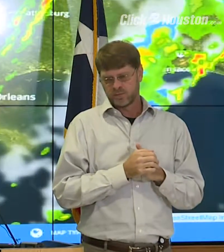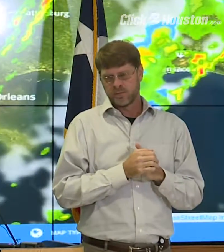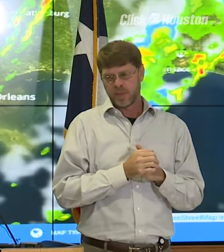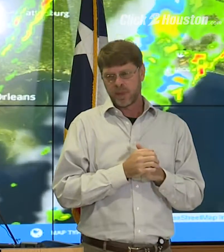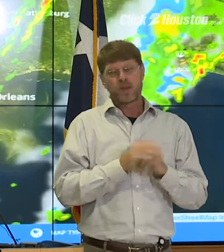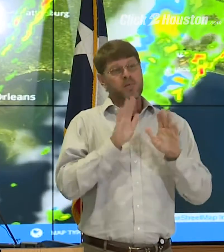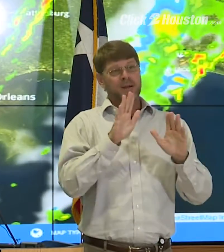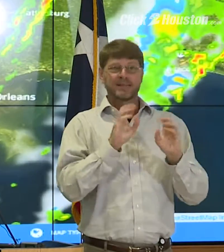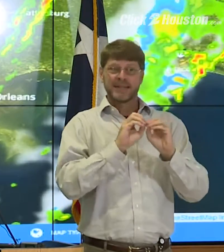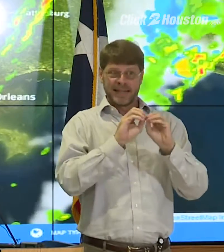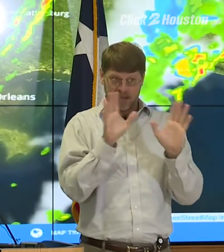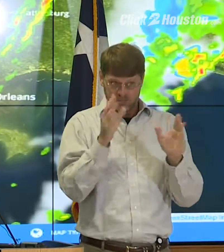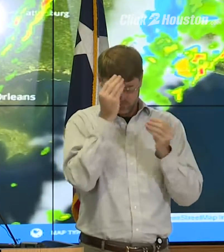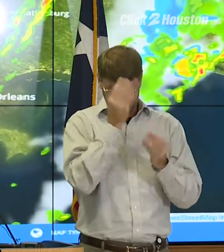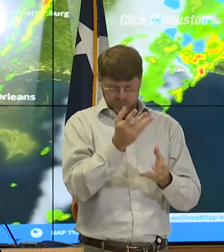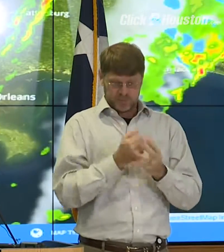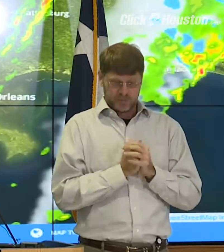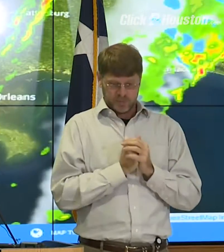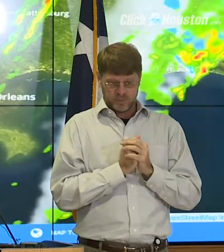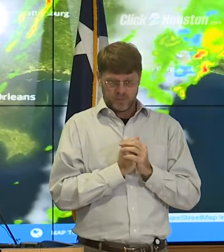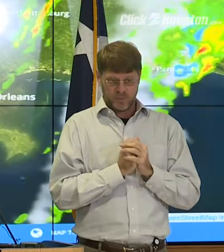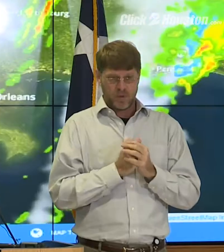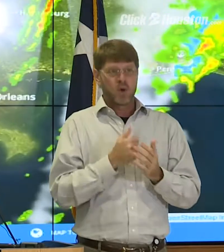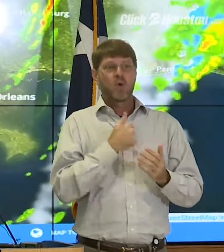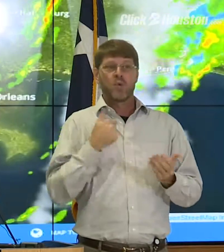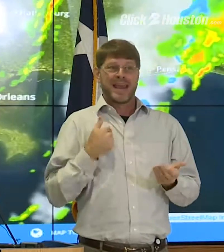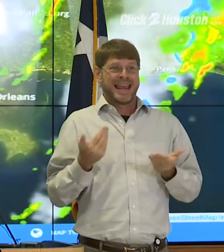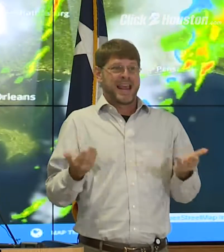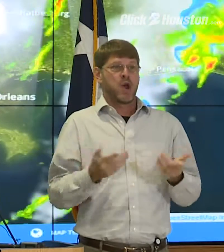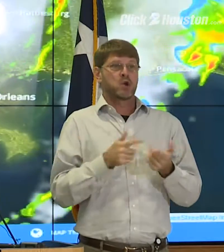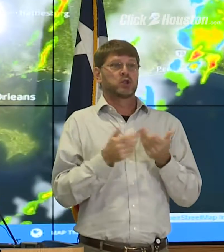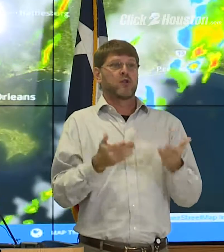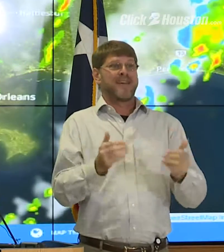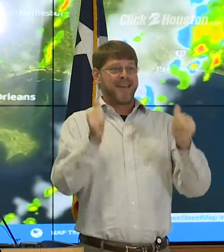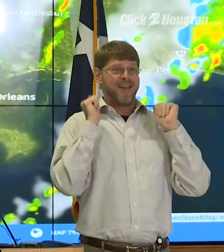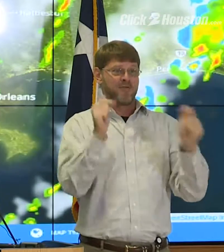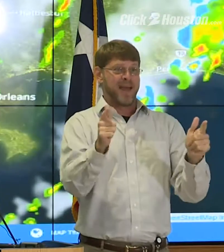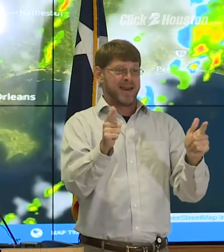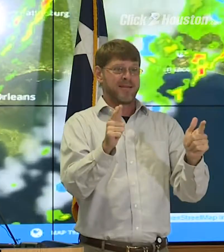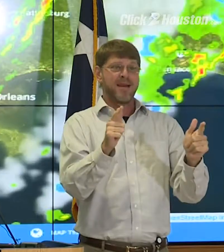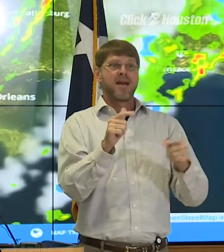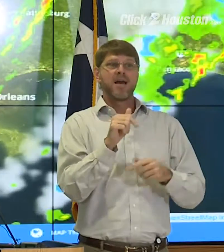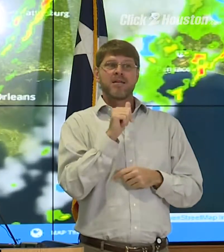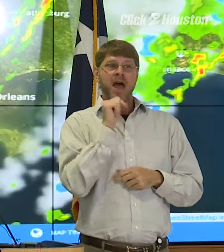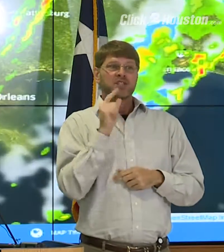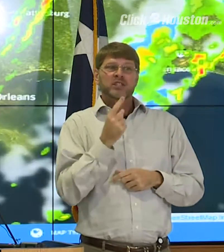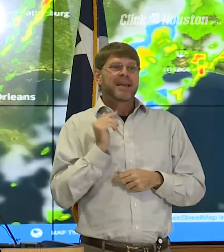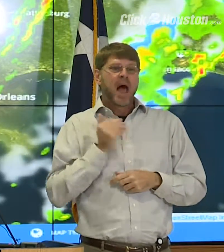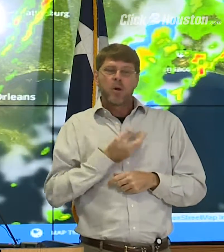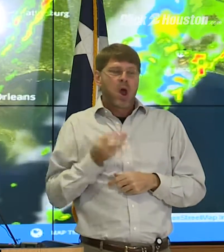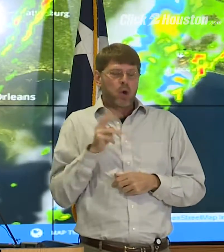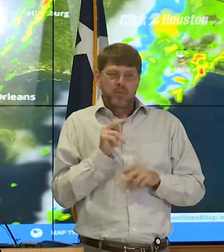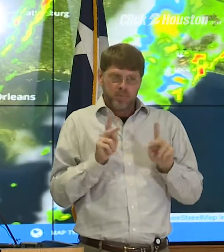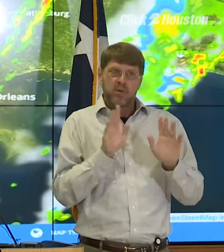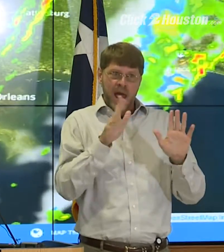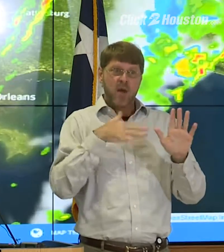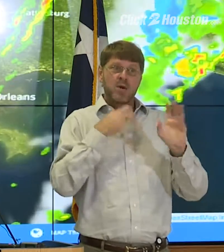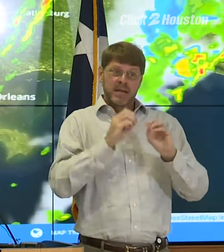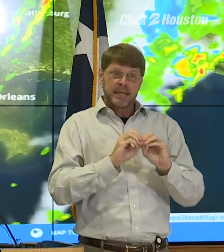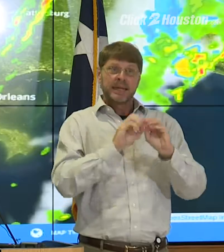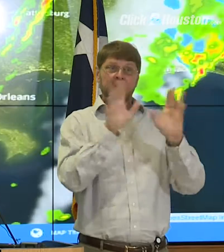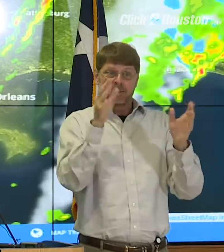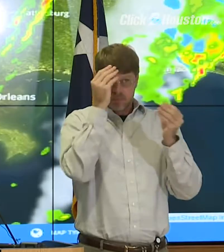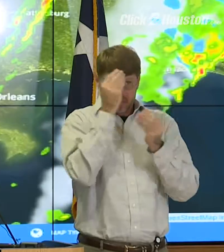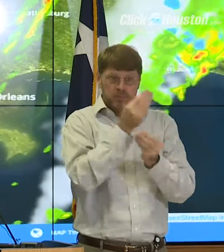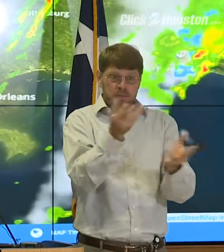And let me be clear about this. We are here to serve everybody through not just our own. And I want to be clear about this.